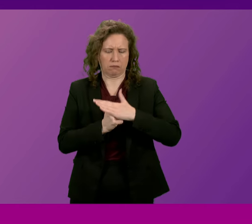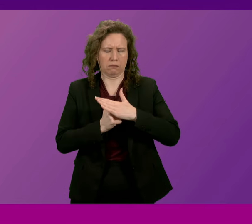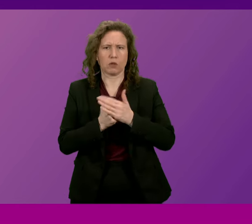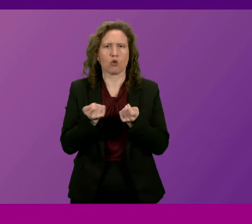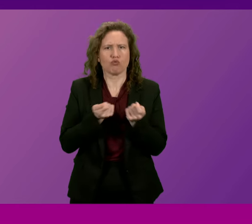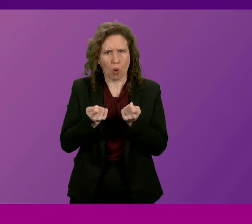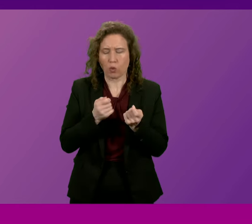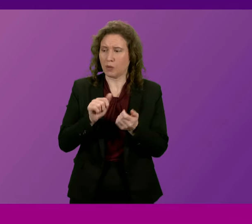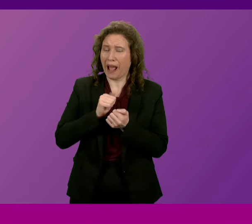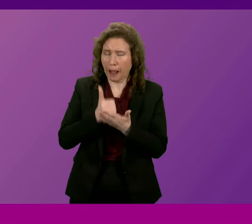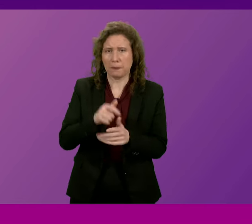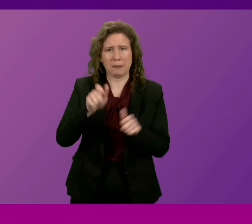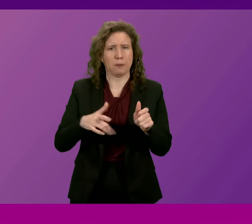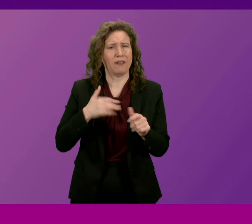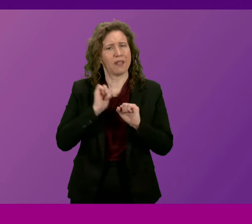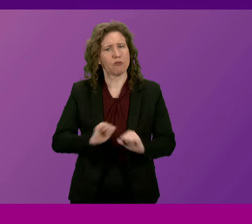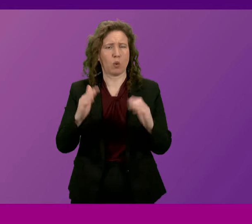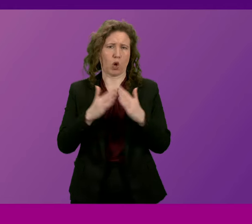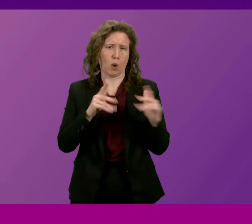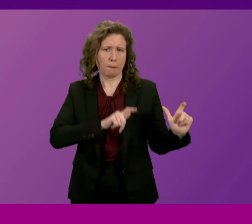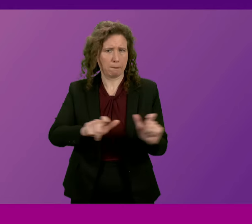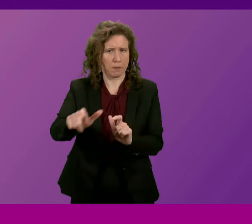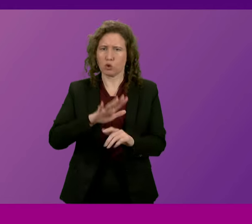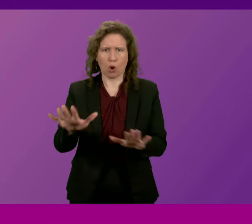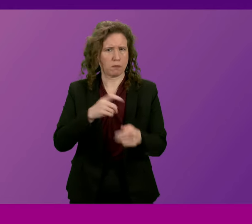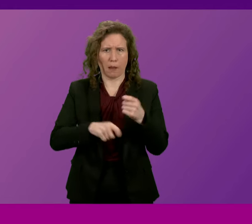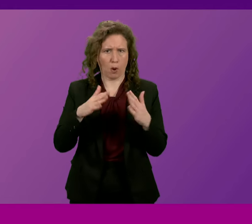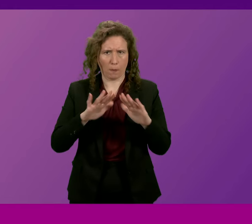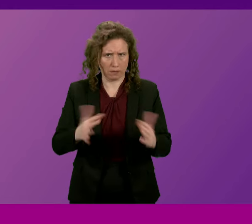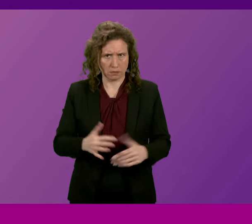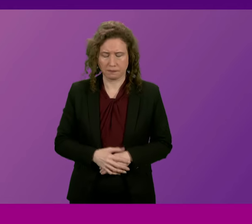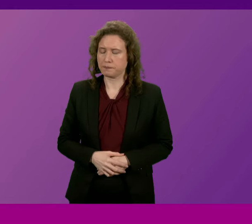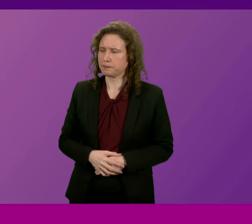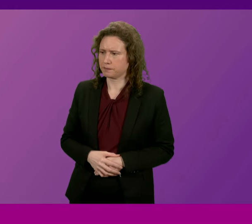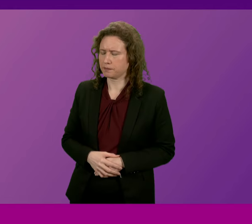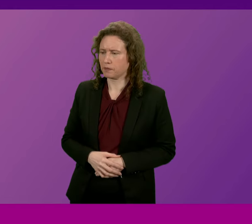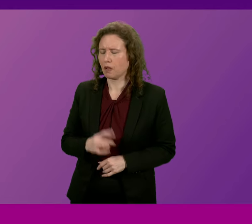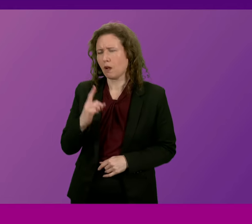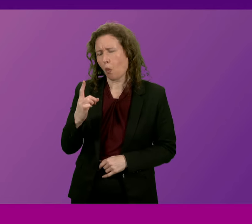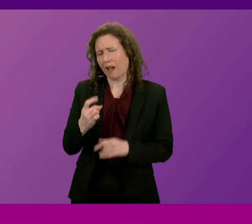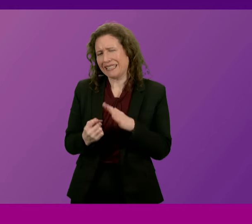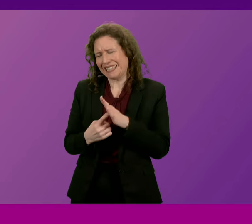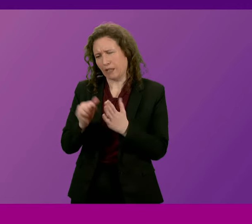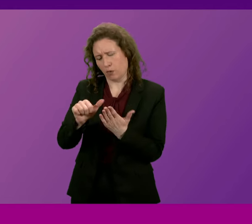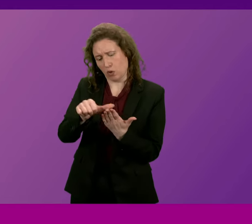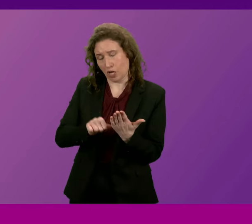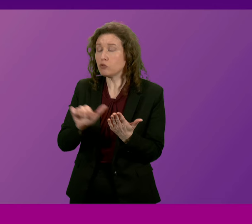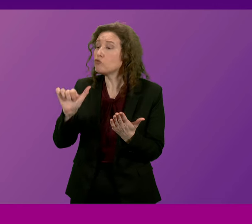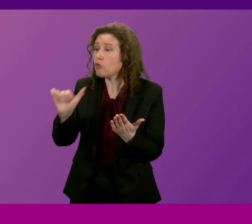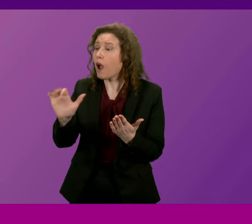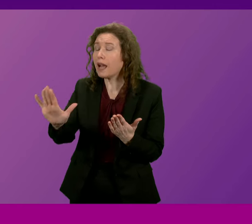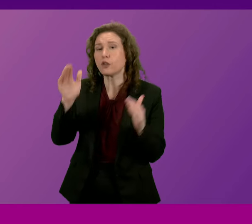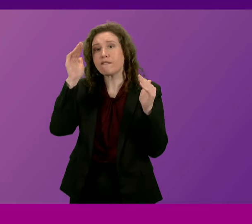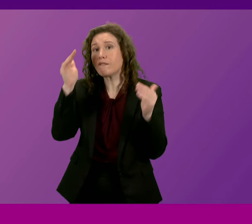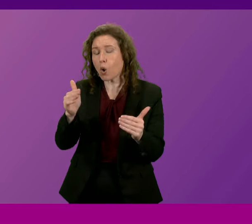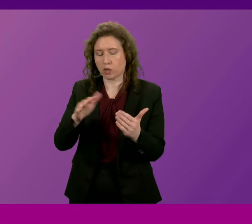people in their own homes. Mark Griffin. First Minister, a key pillar of your agenda is rightly to focus